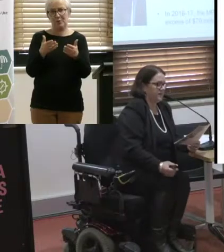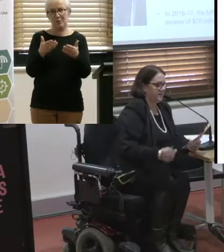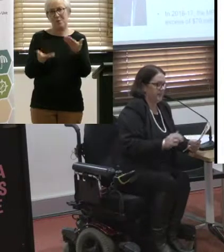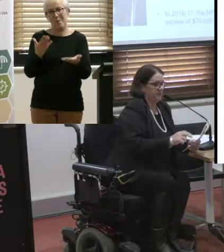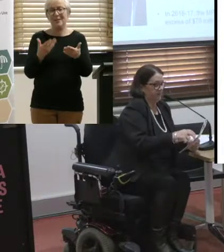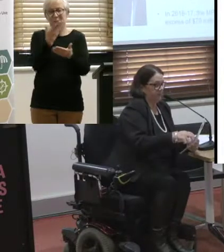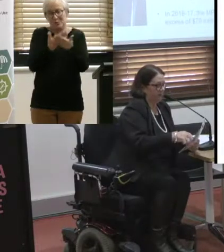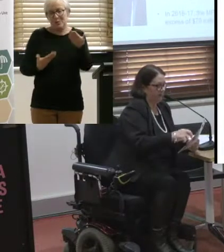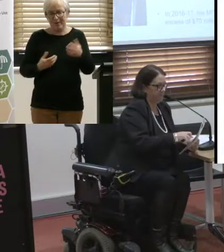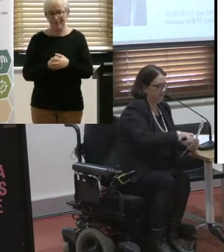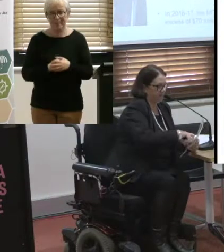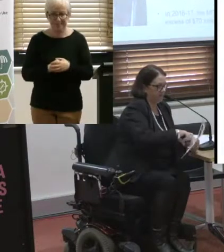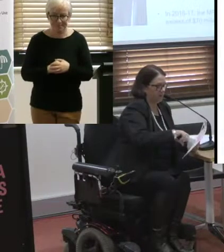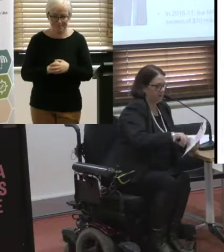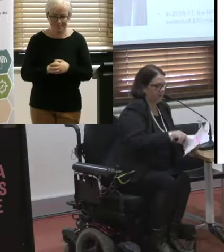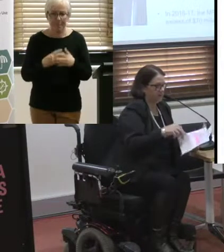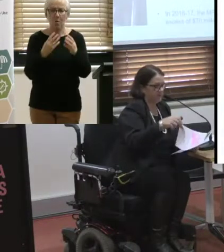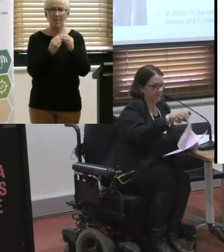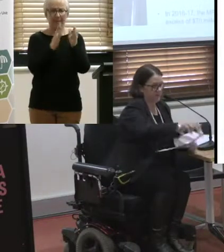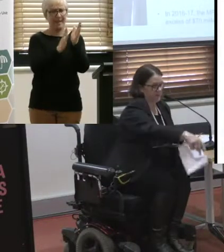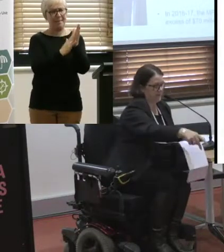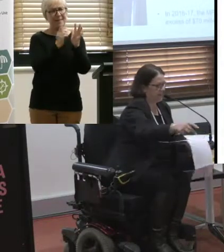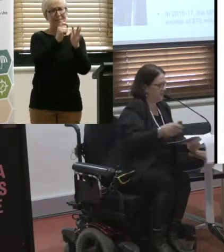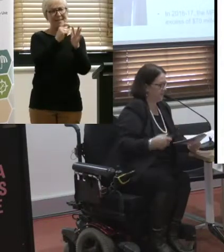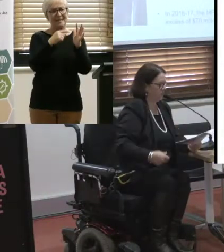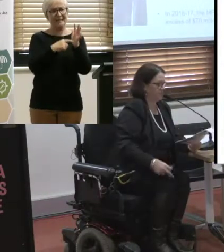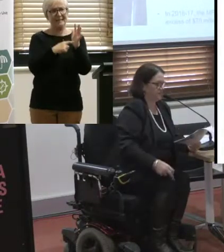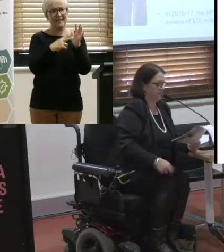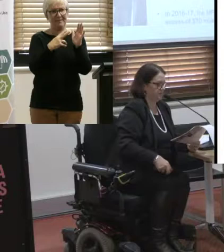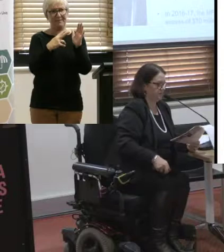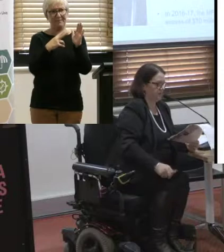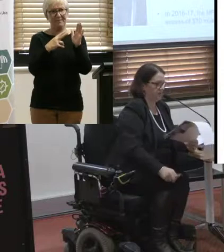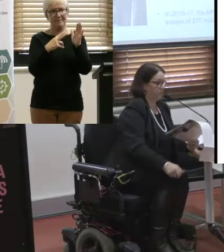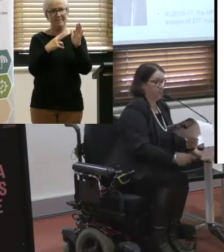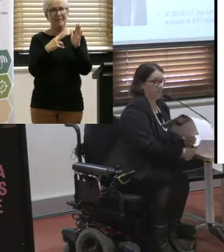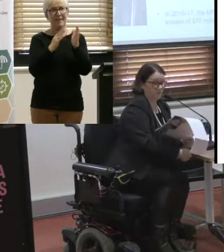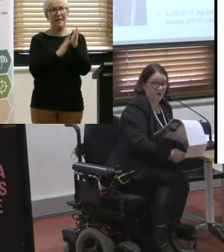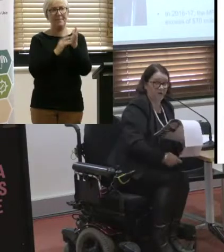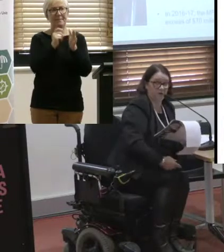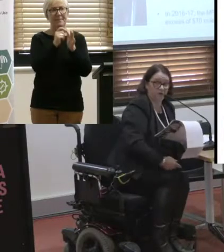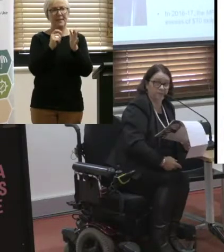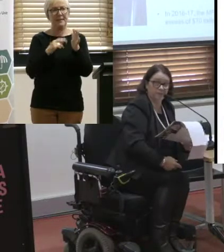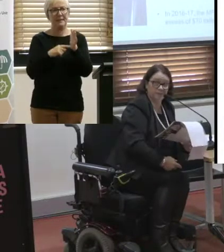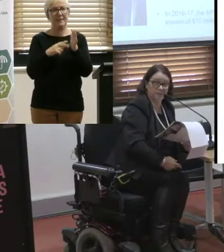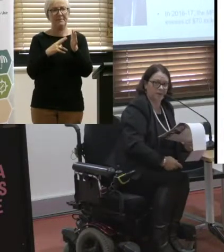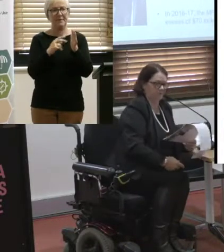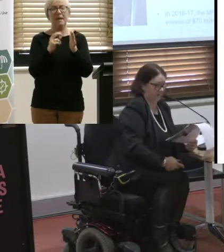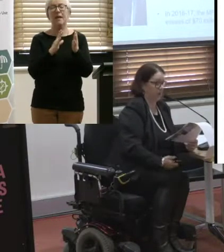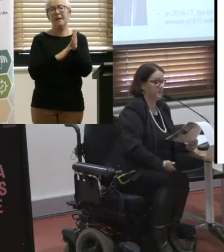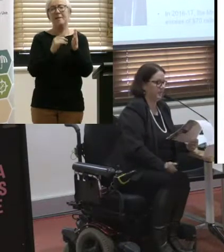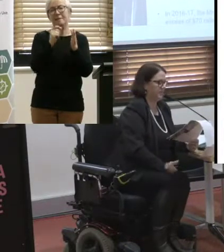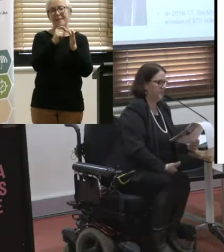So the MPTP program, just to give you some quick stats, I'm conscious of... I put my little timer here. Are you impressed?